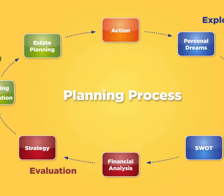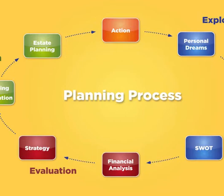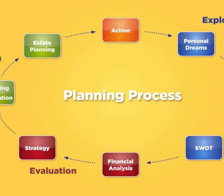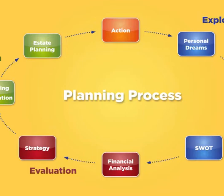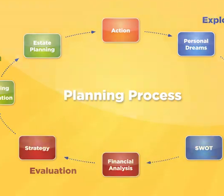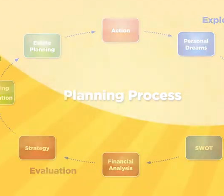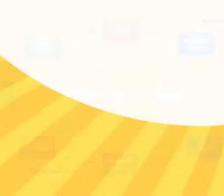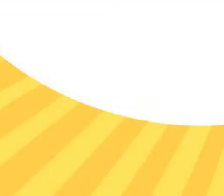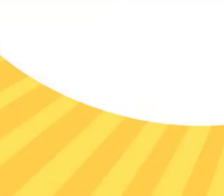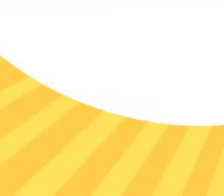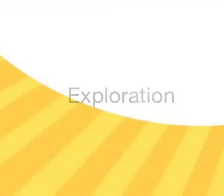action.